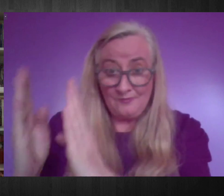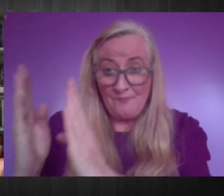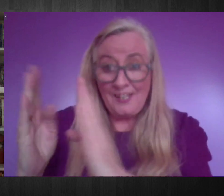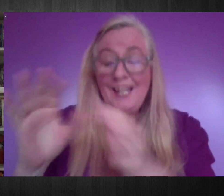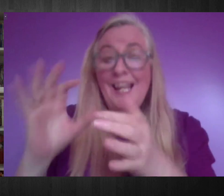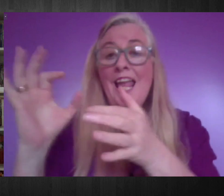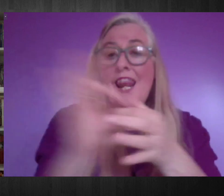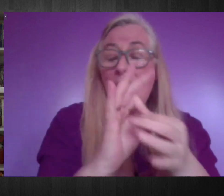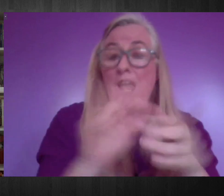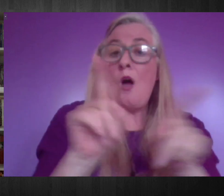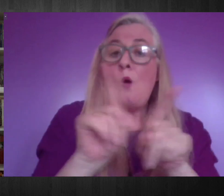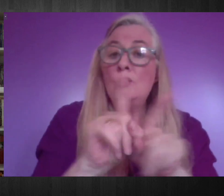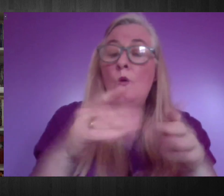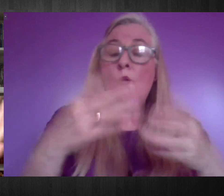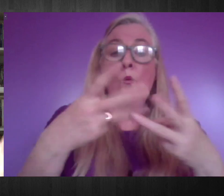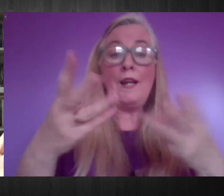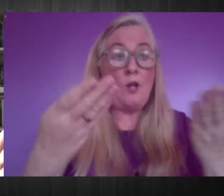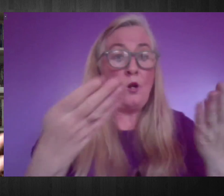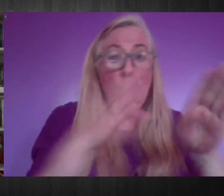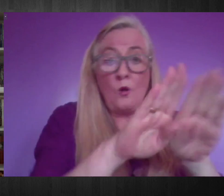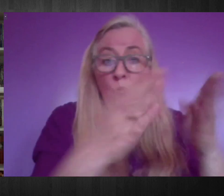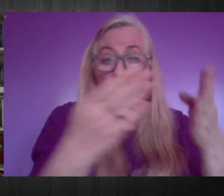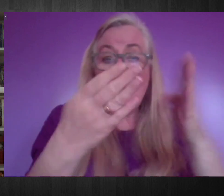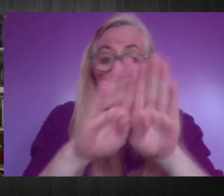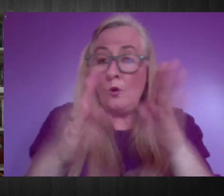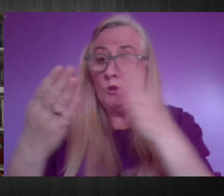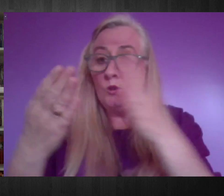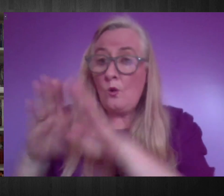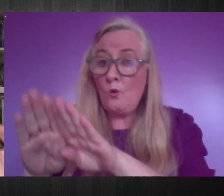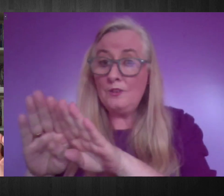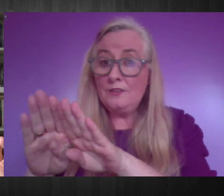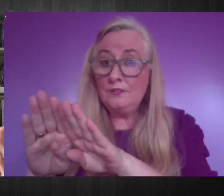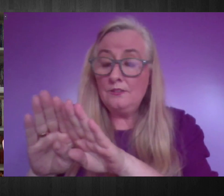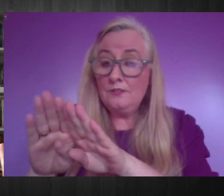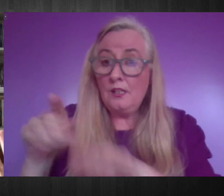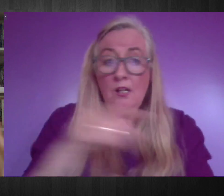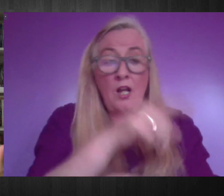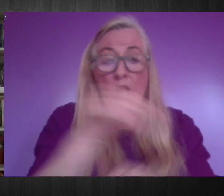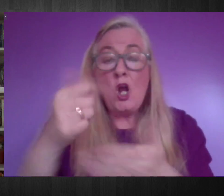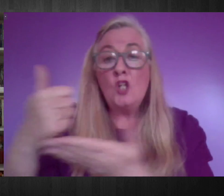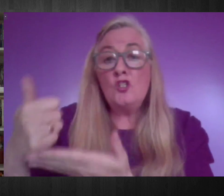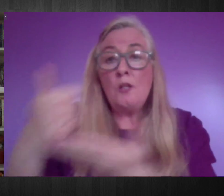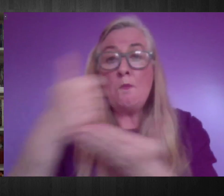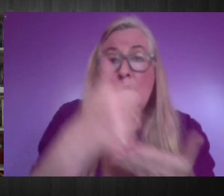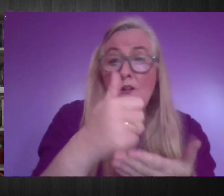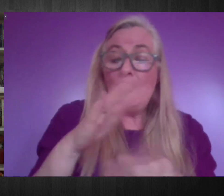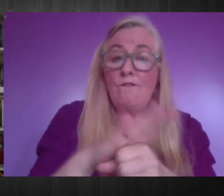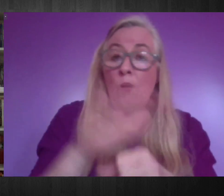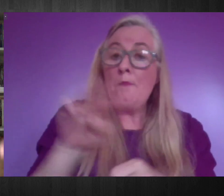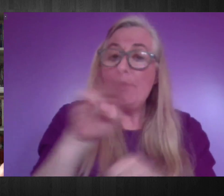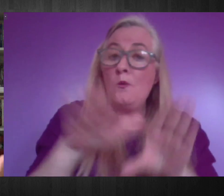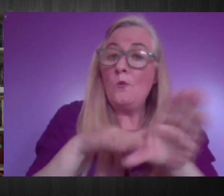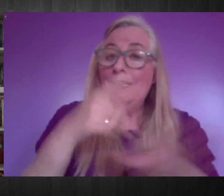lockdowns, for instance, meant that the whole network of support for persons with disabilities was disrupted.